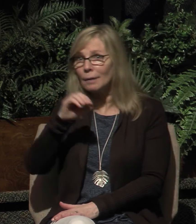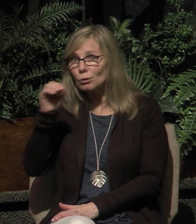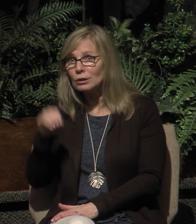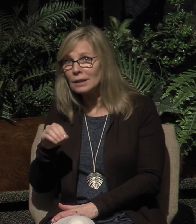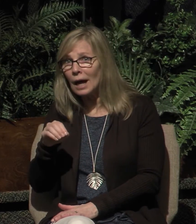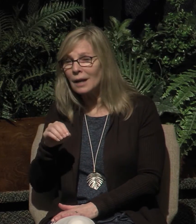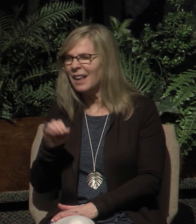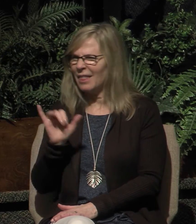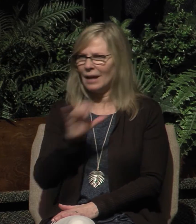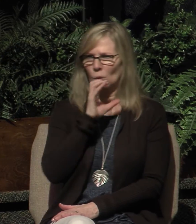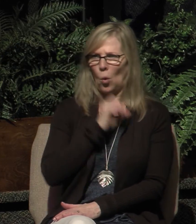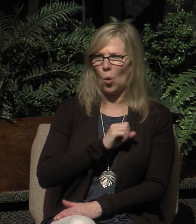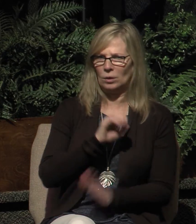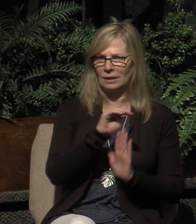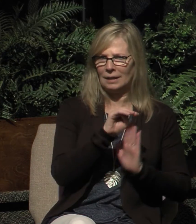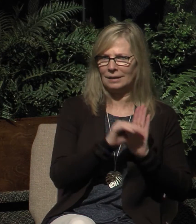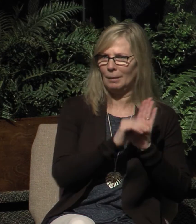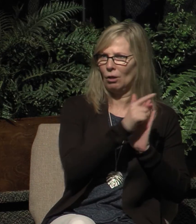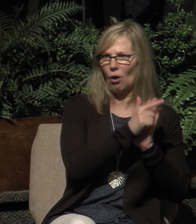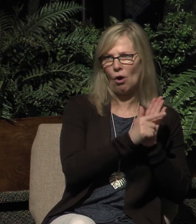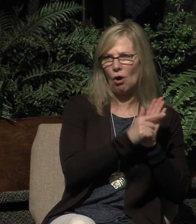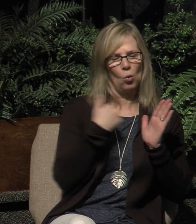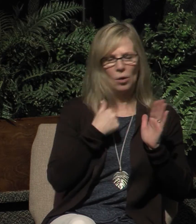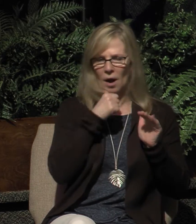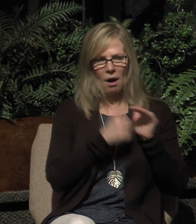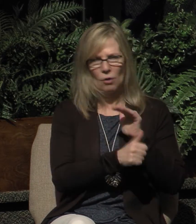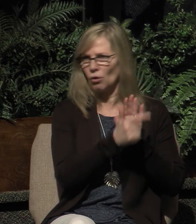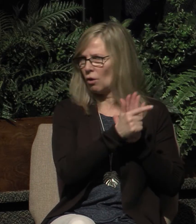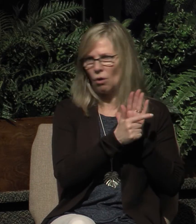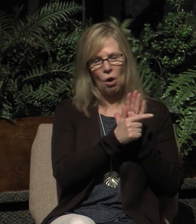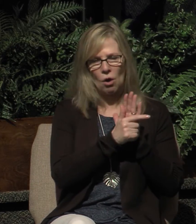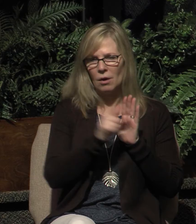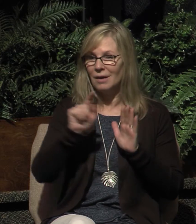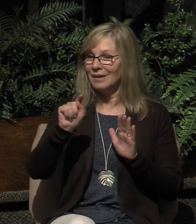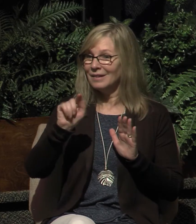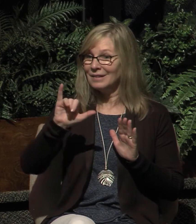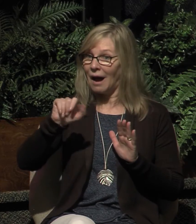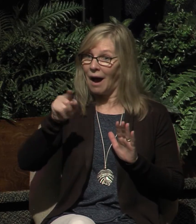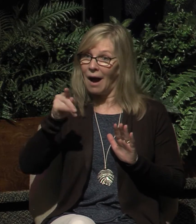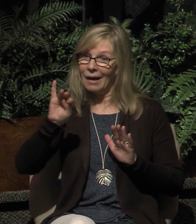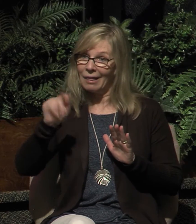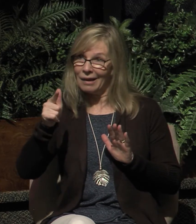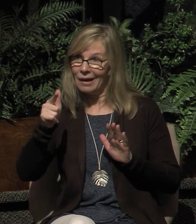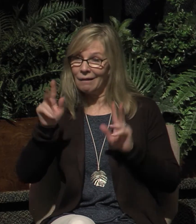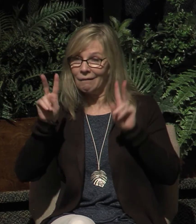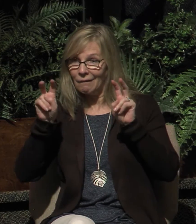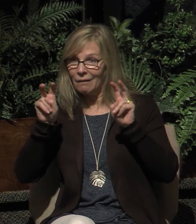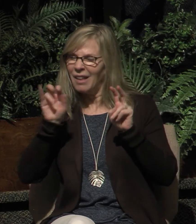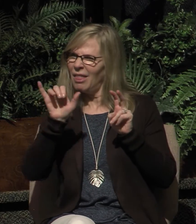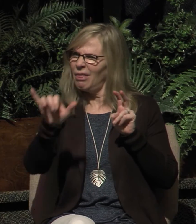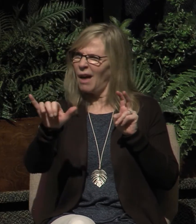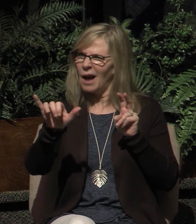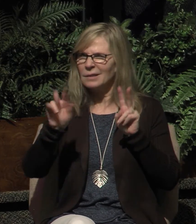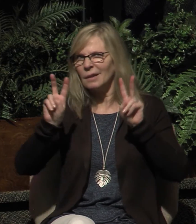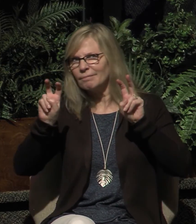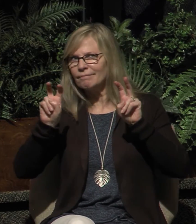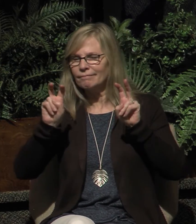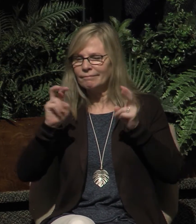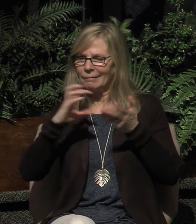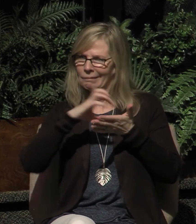We're not under the law. Tithing was really a tax. Giving through the church, to